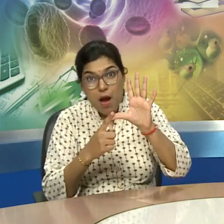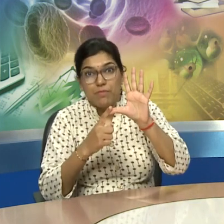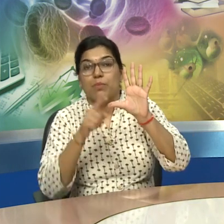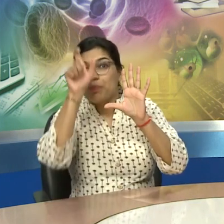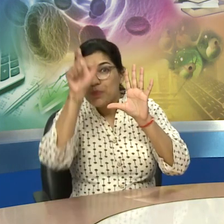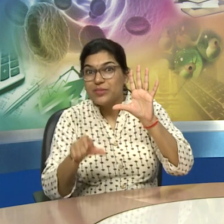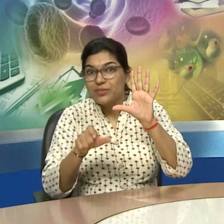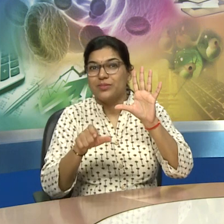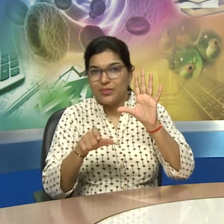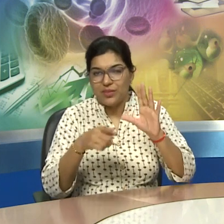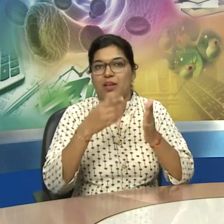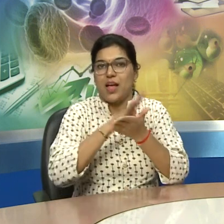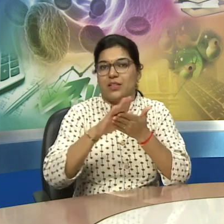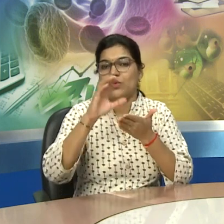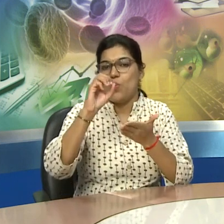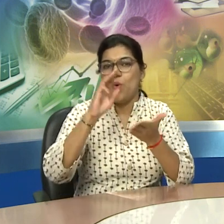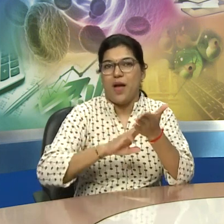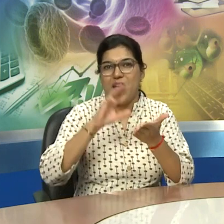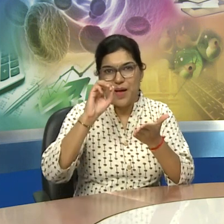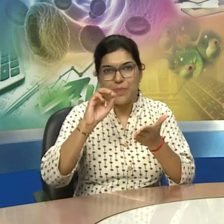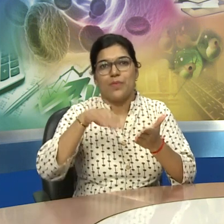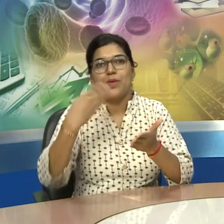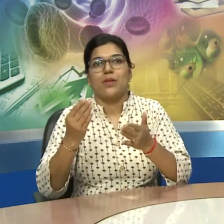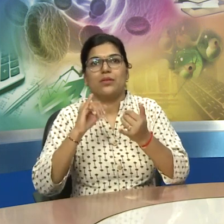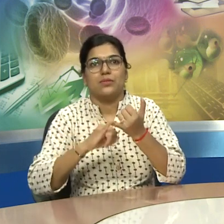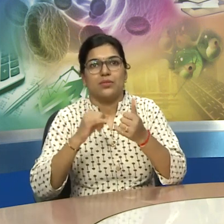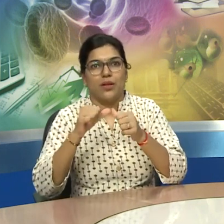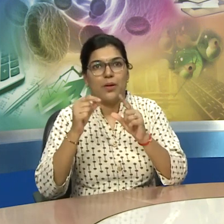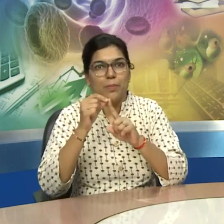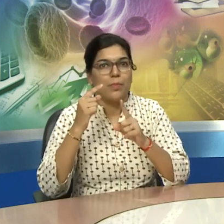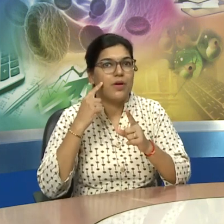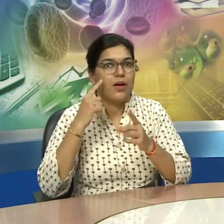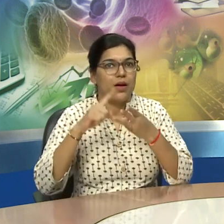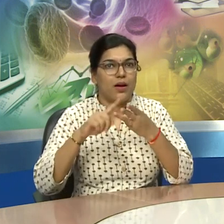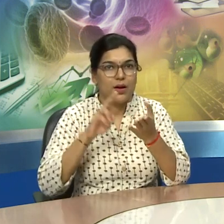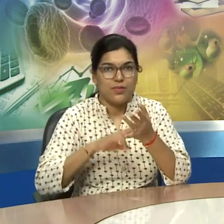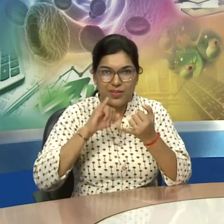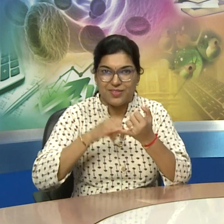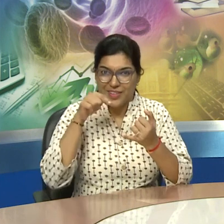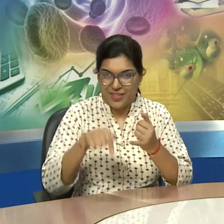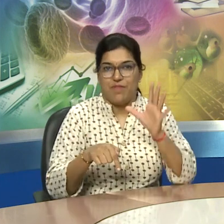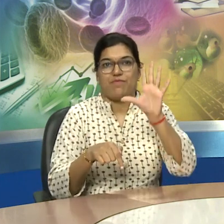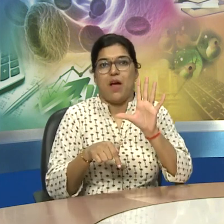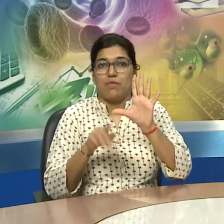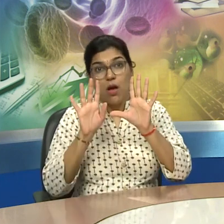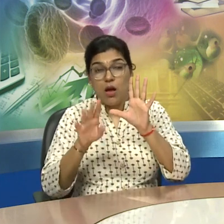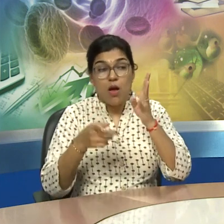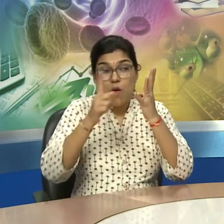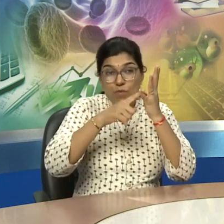as we have understood till fourth this fourth species neanderthal men become extinct